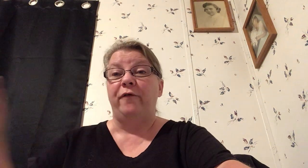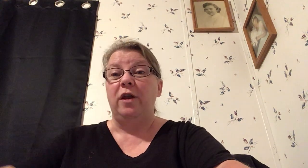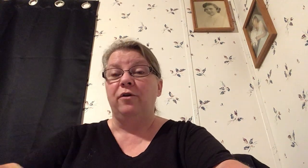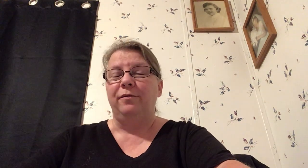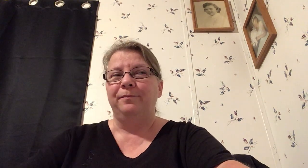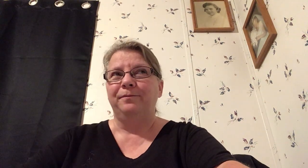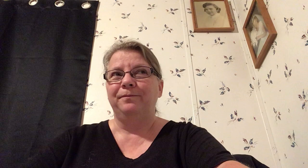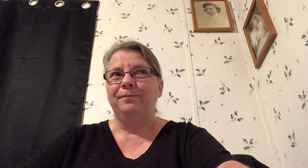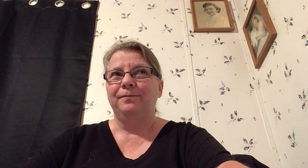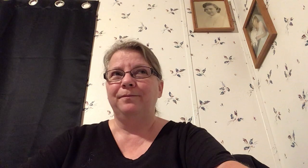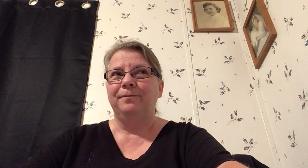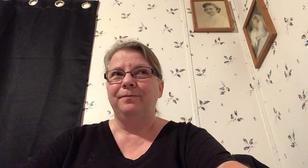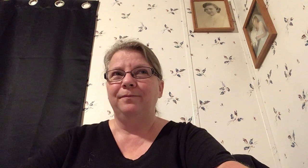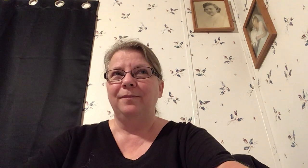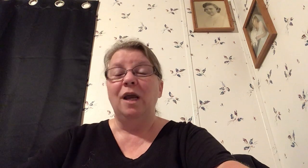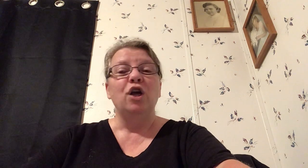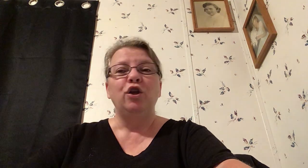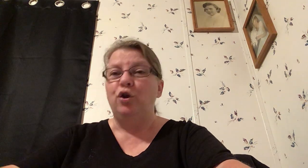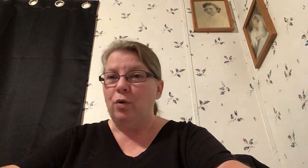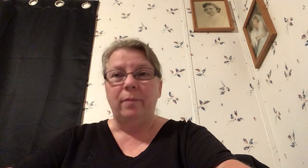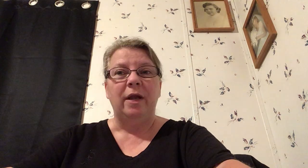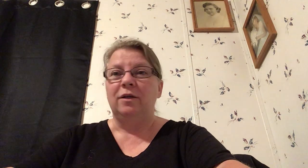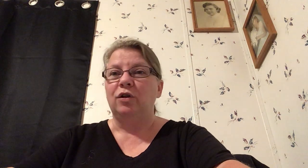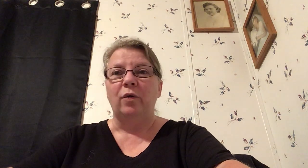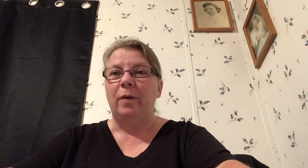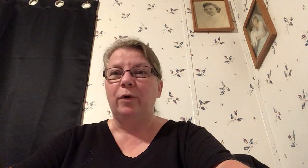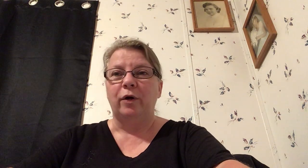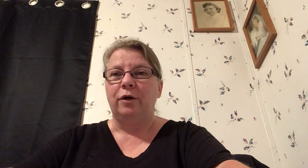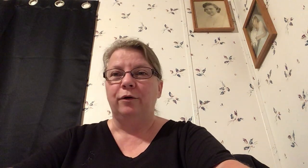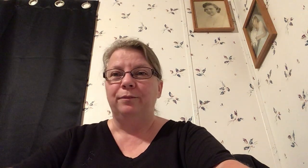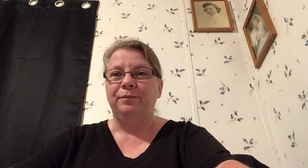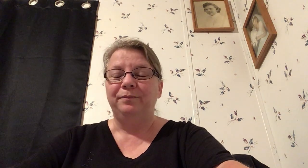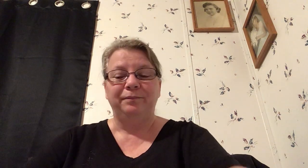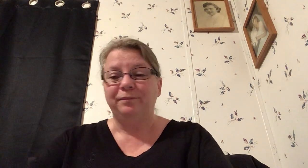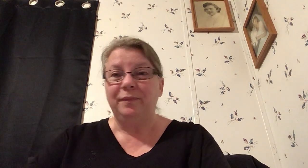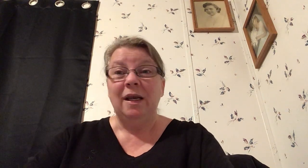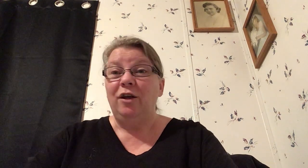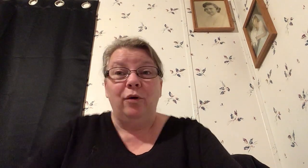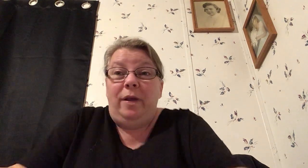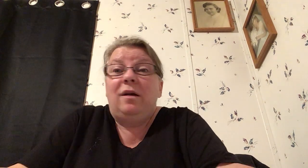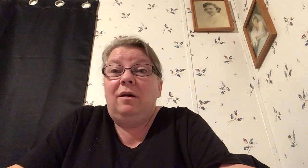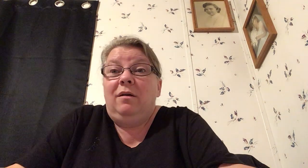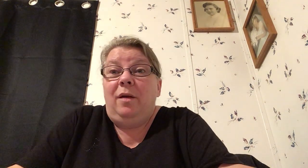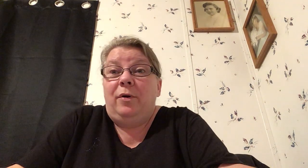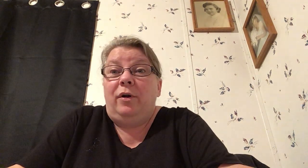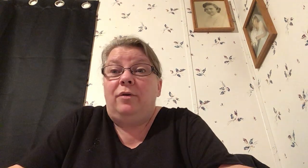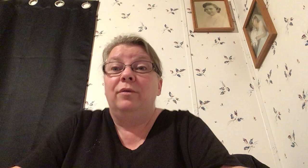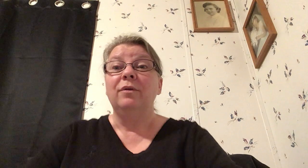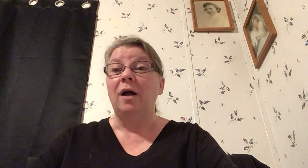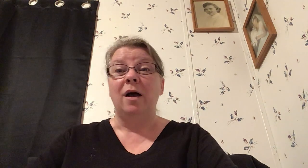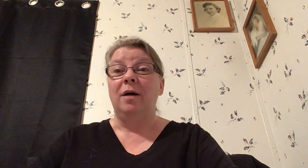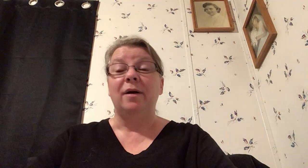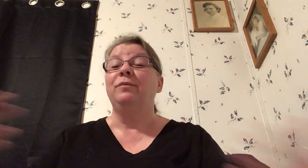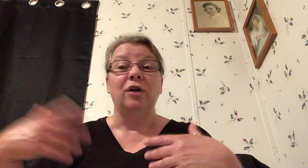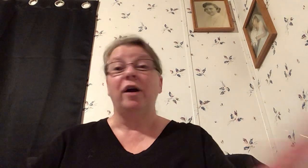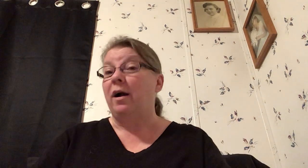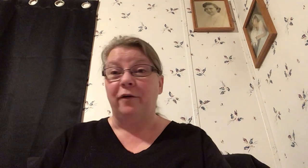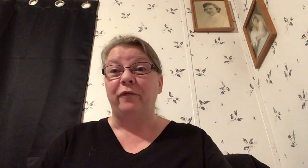fear you are being so hypocritical you're being hypocritical I'm sorry I'm going to